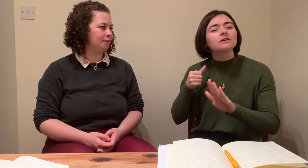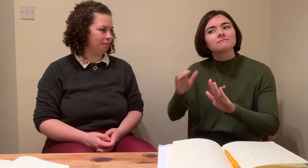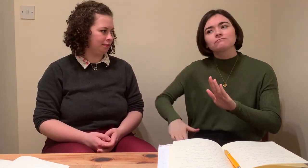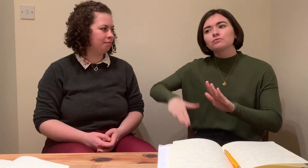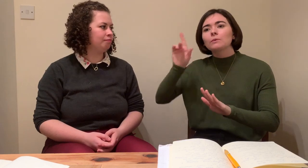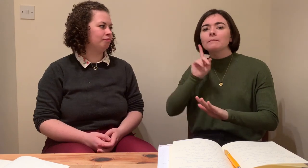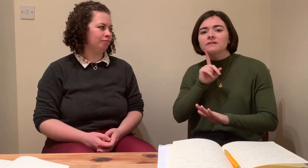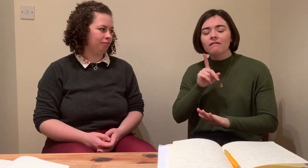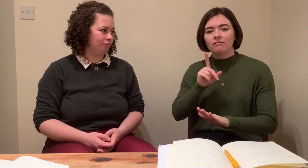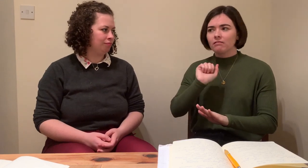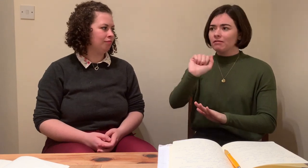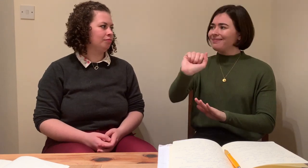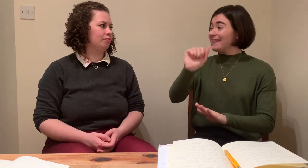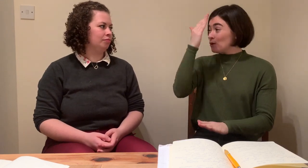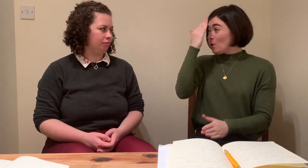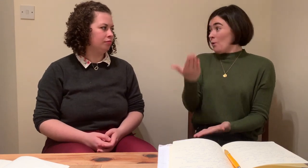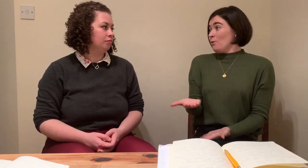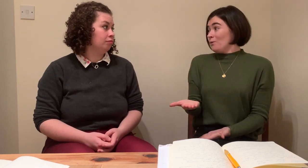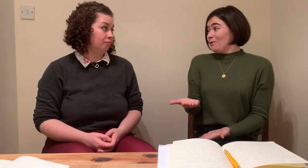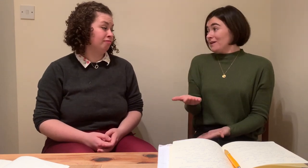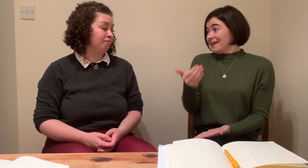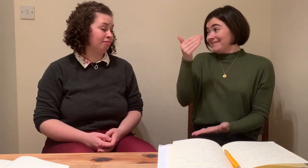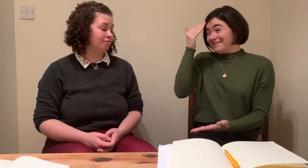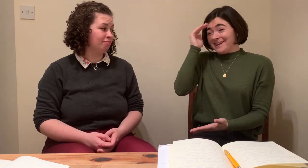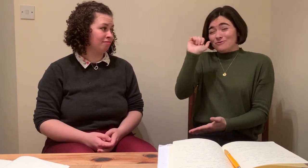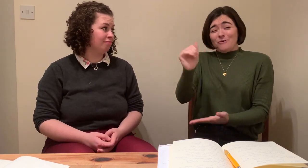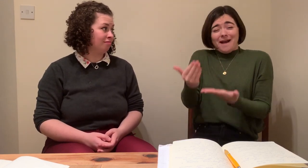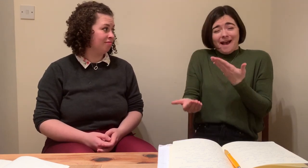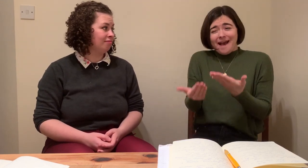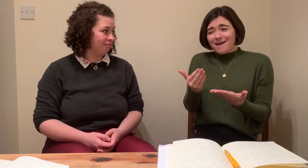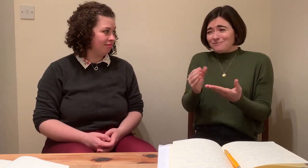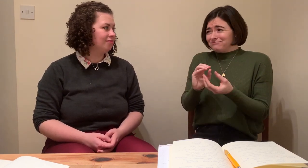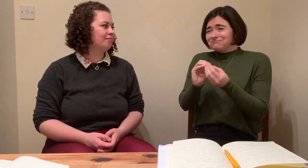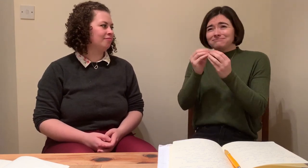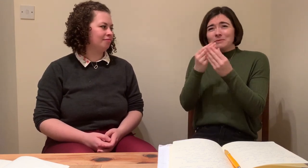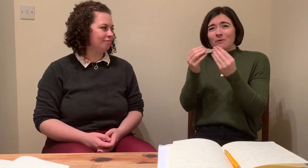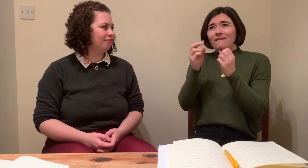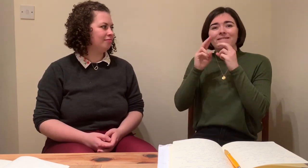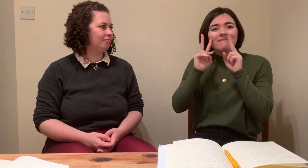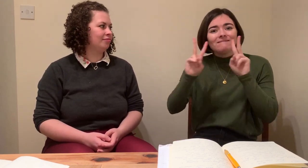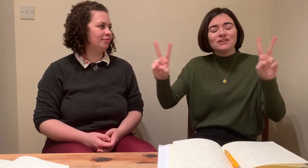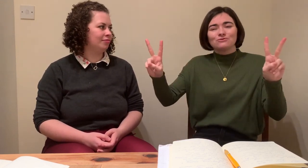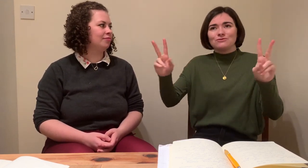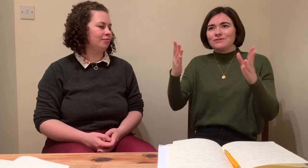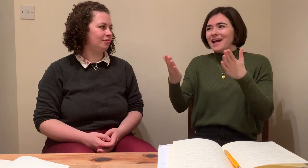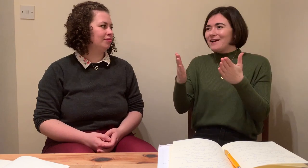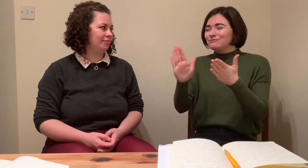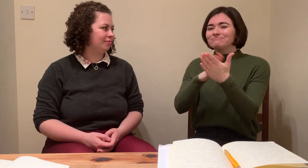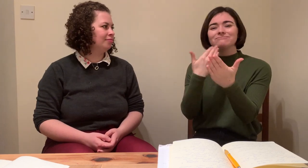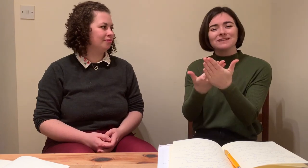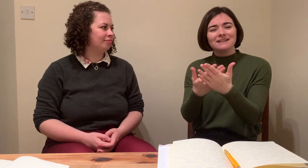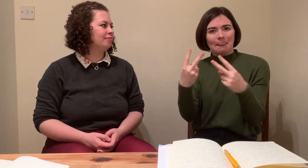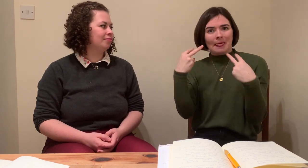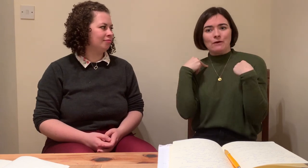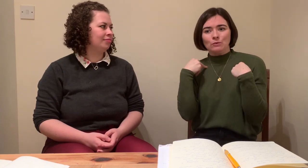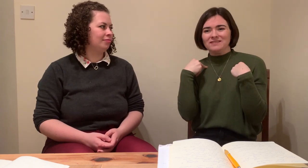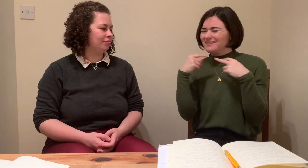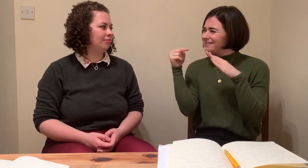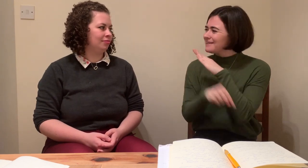actually be able to do that because I didn't grow up deaf myself. it. That's it, and I agree with you 100%. With my perspective of deaf interpreting,